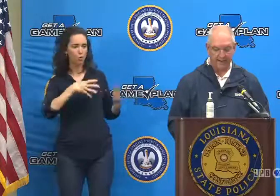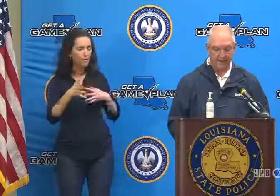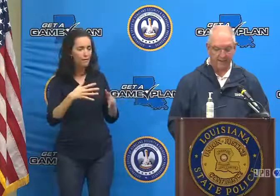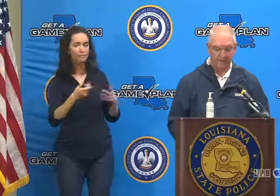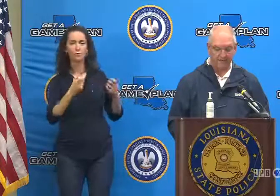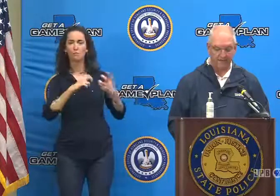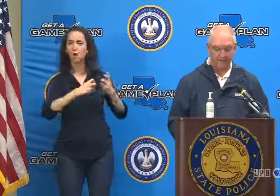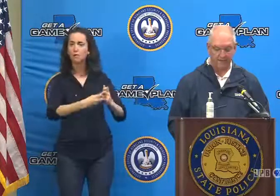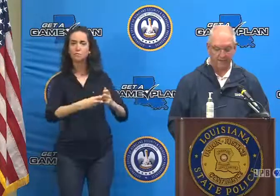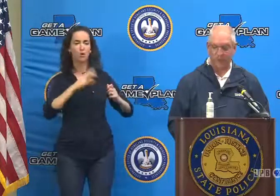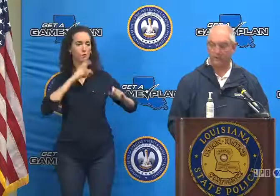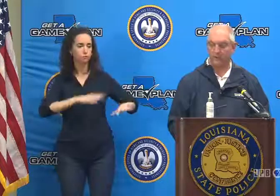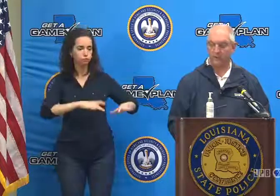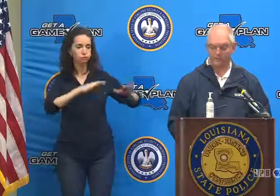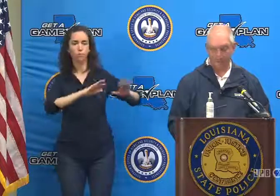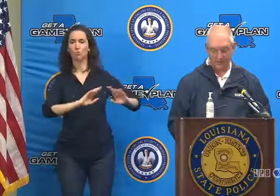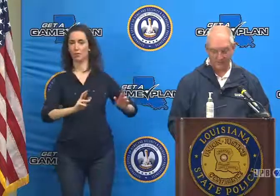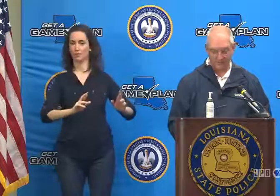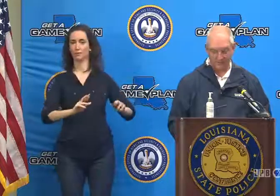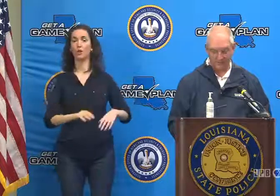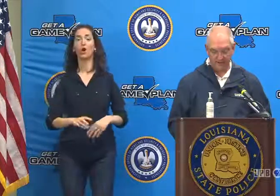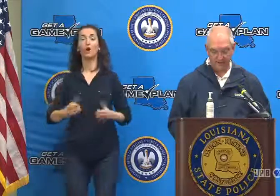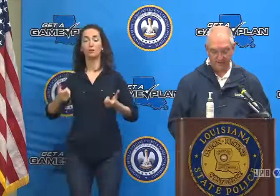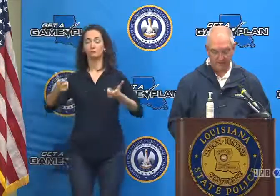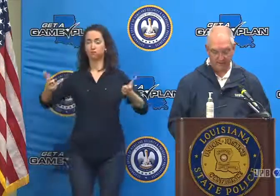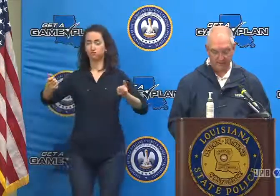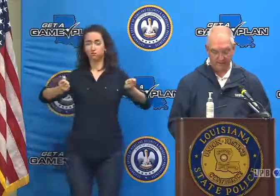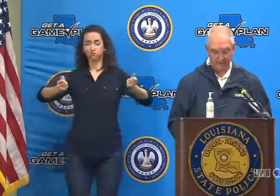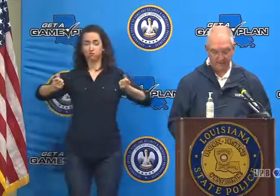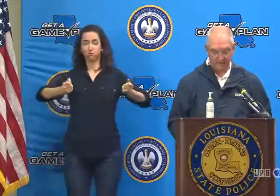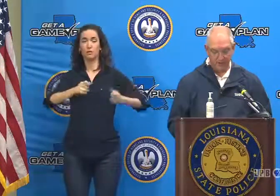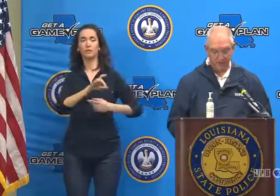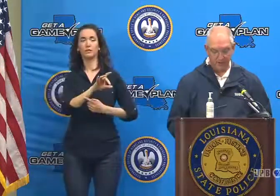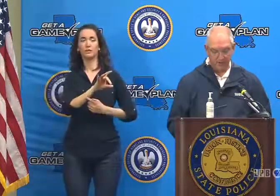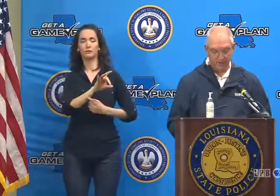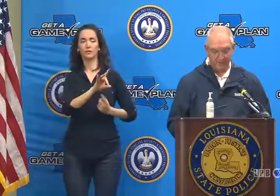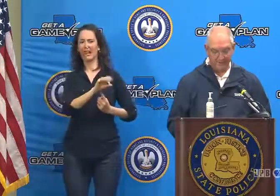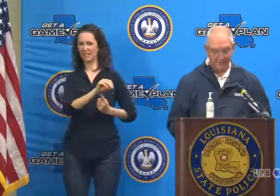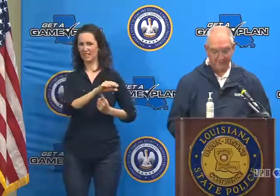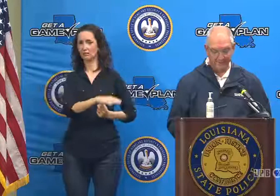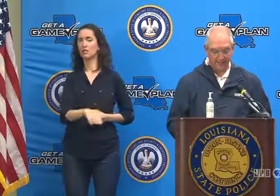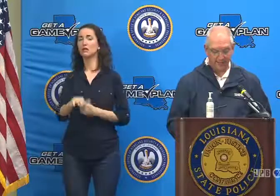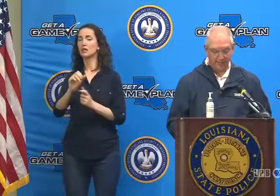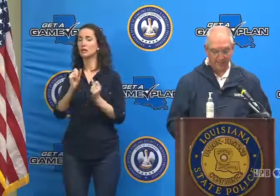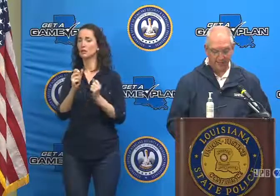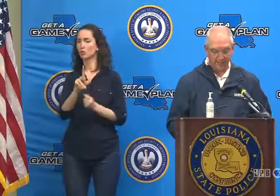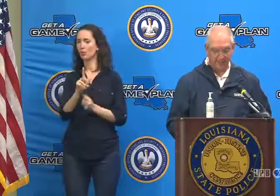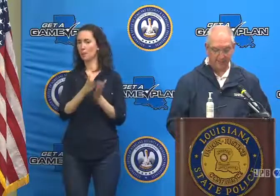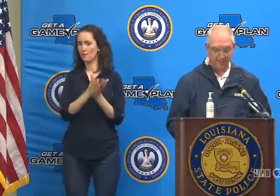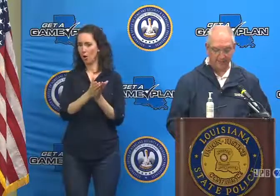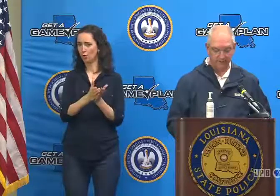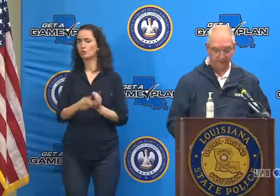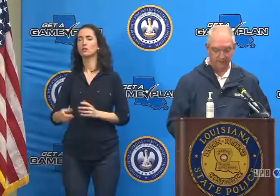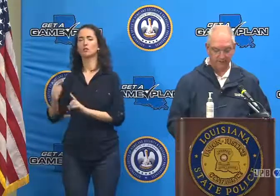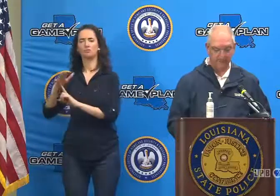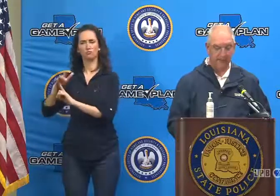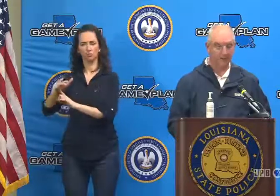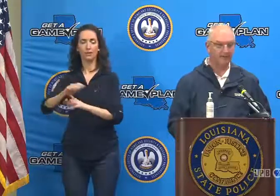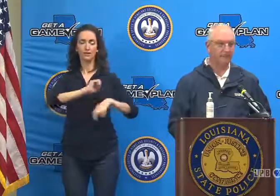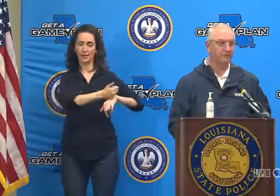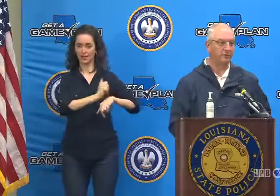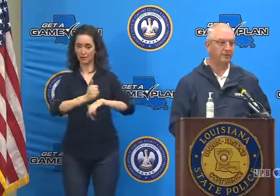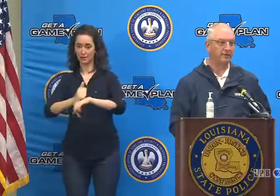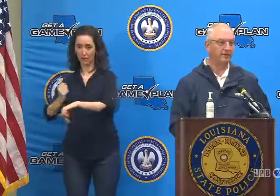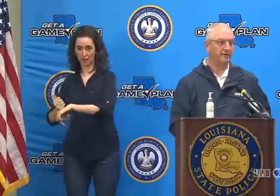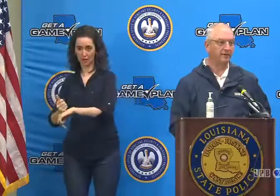staged 80 high water vehicles, 23 boats, and 15 aircraft. There are 169 wildlife and fisheries agents on standby,